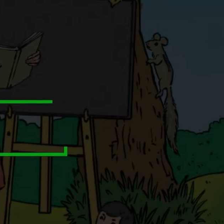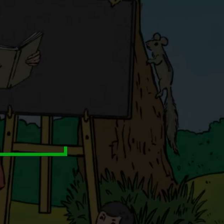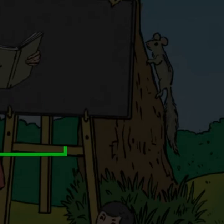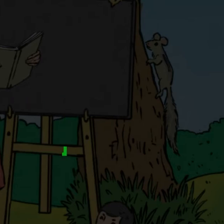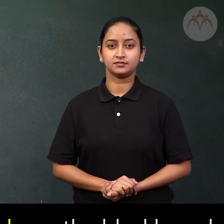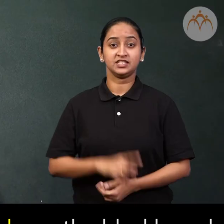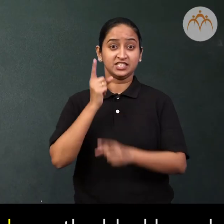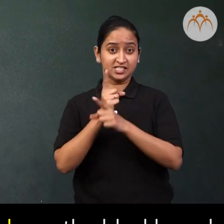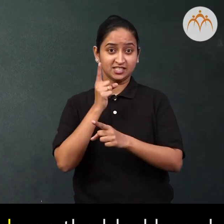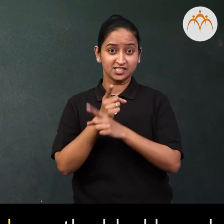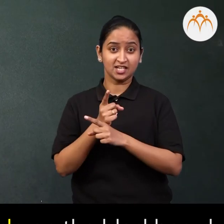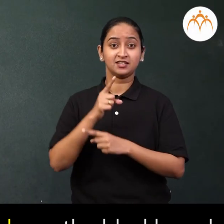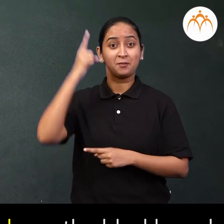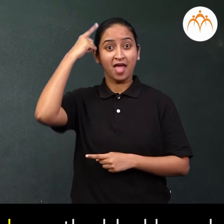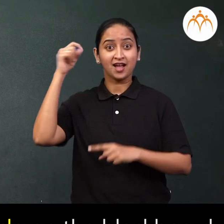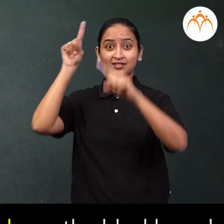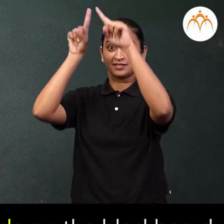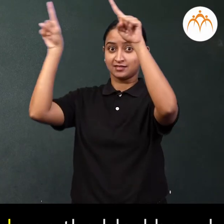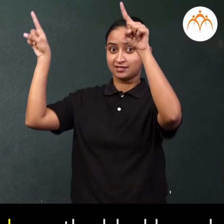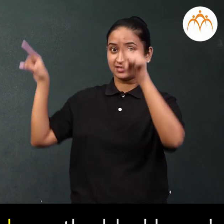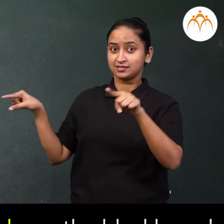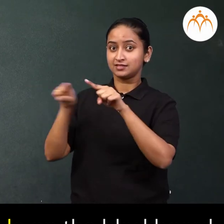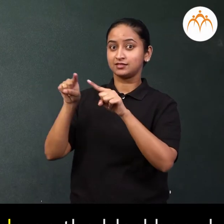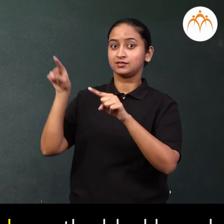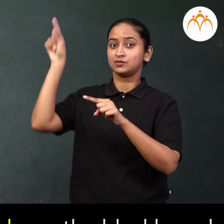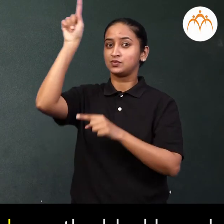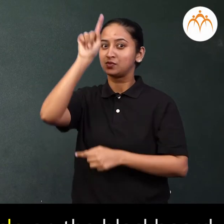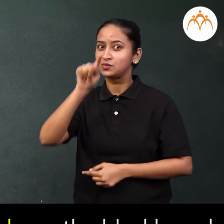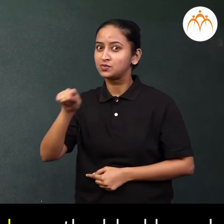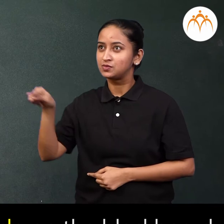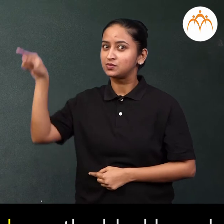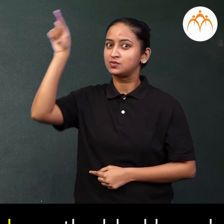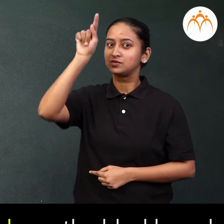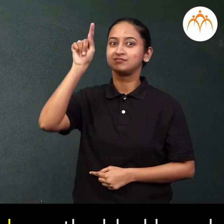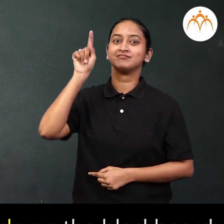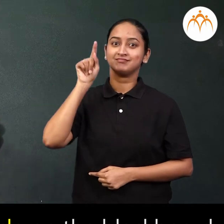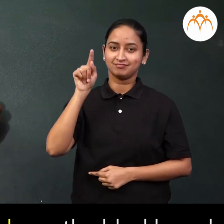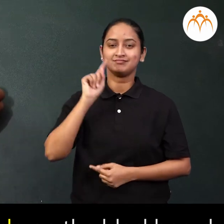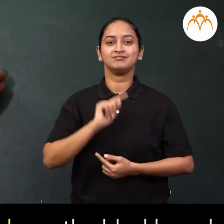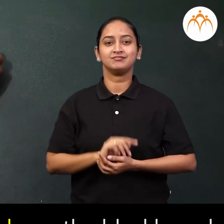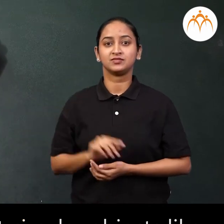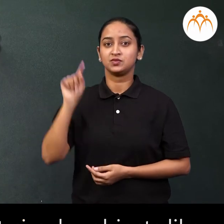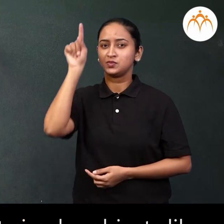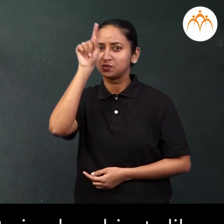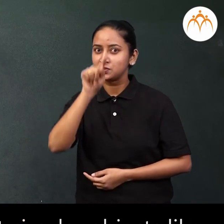The teacher drew a circle on the blackboard, she showed